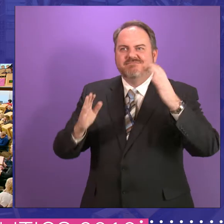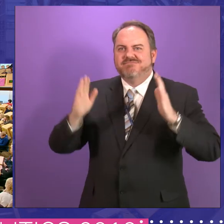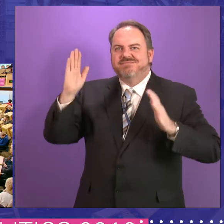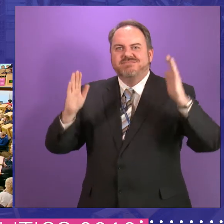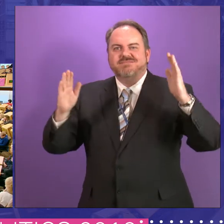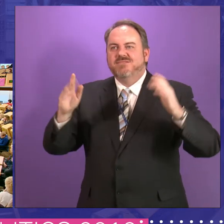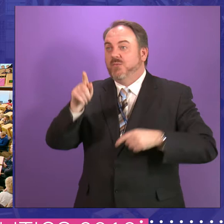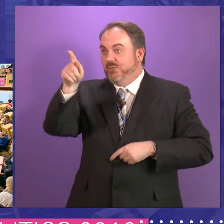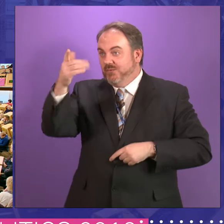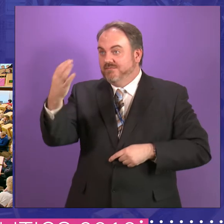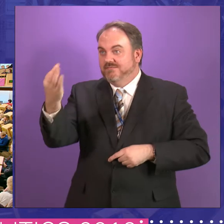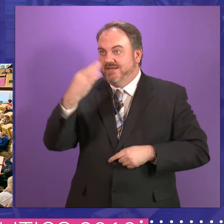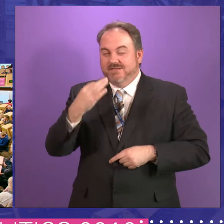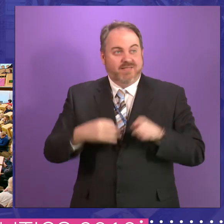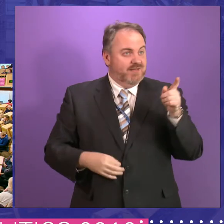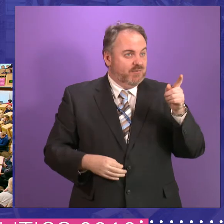there and then Jamie.